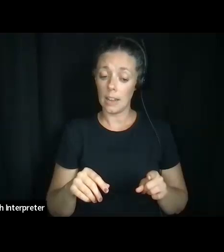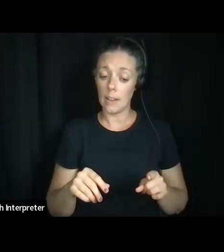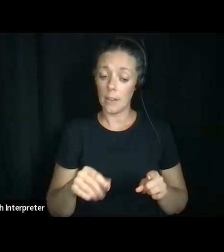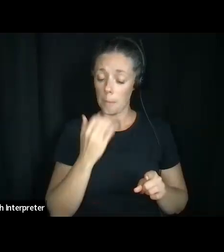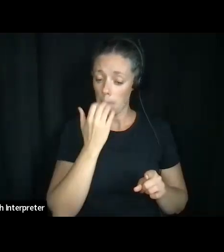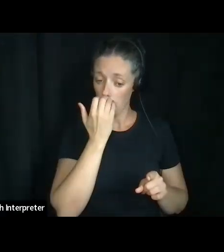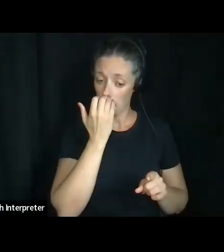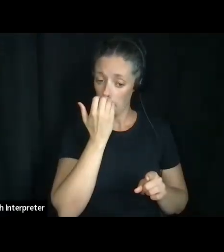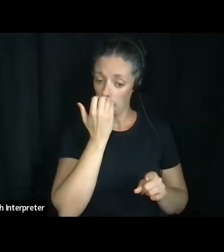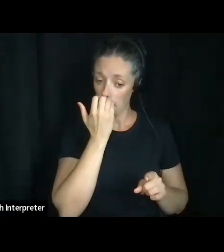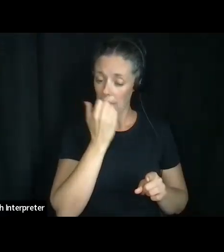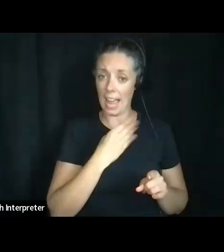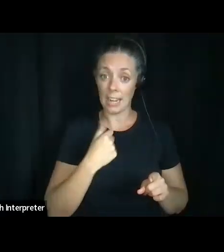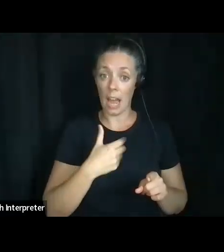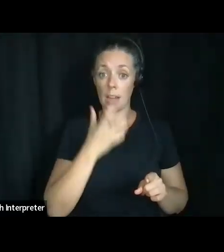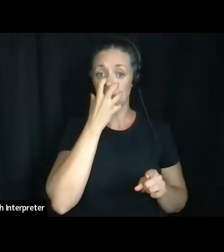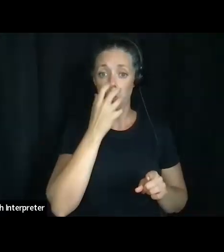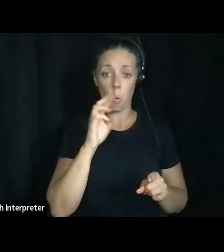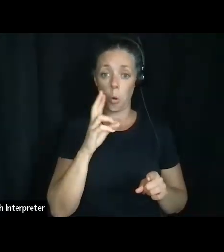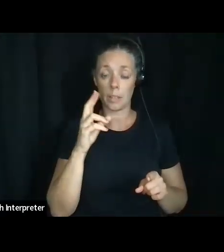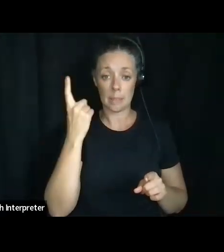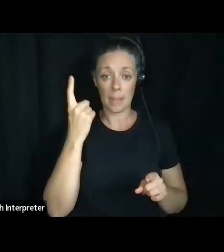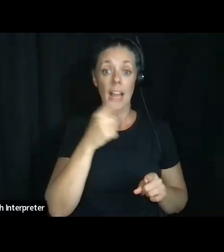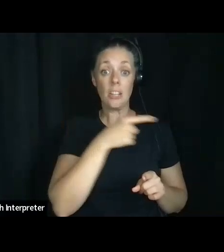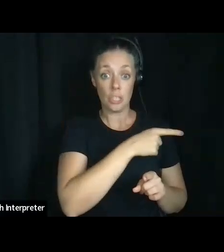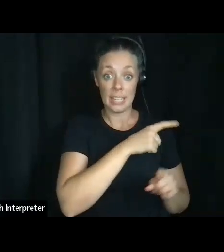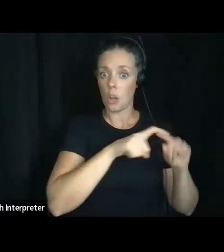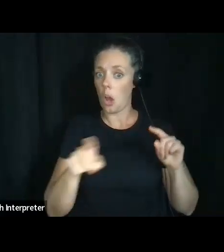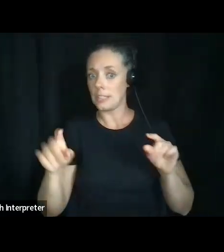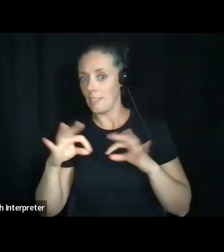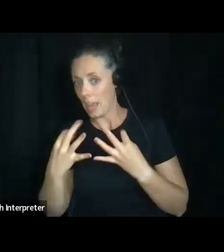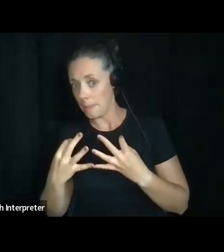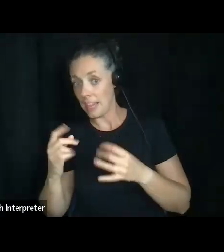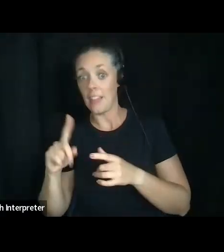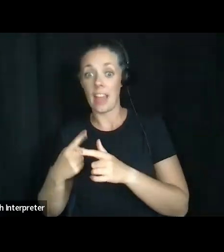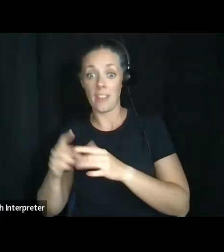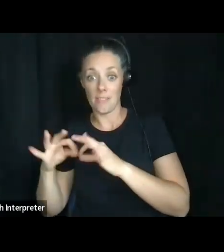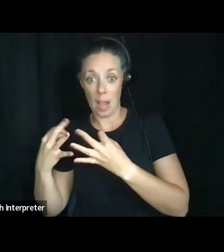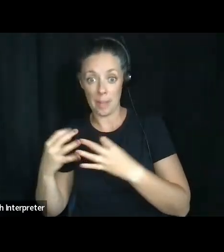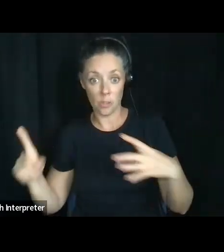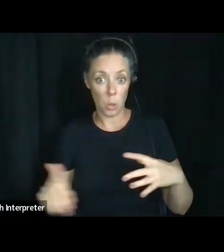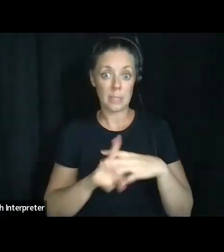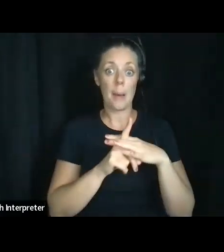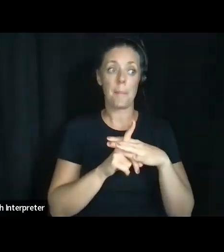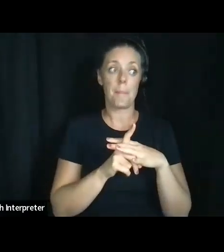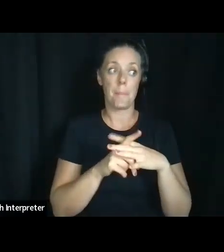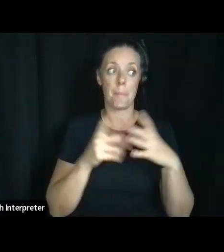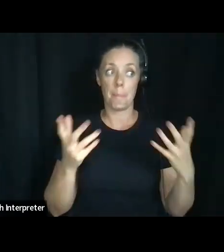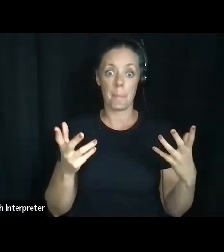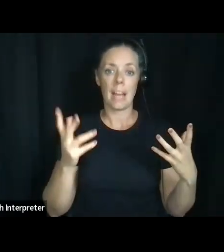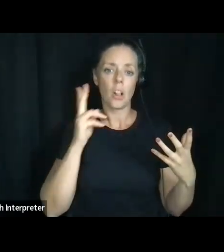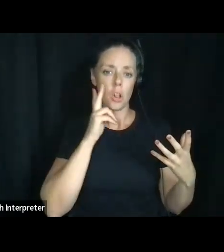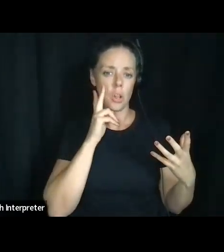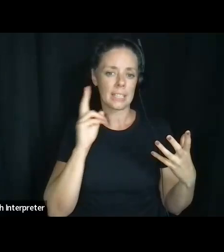oxygen, whatever. And then she calls my family and then my family suddenly show up. And, you know, it looks like